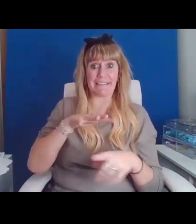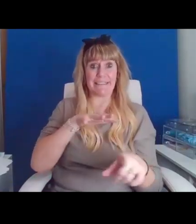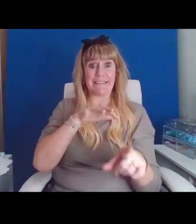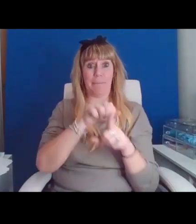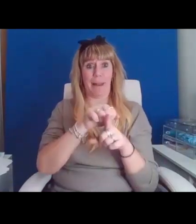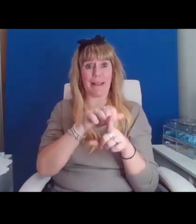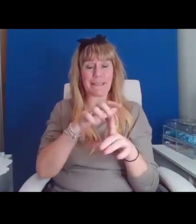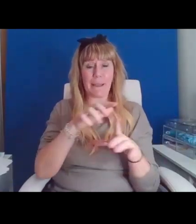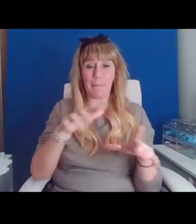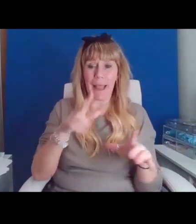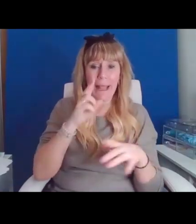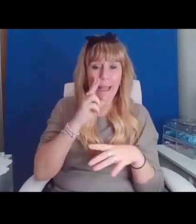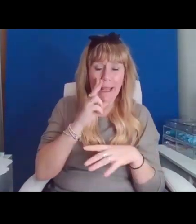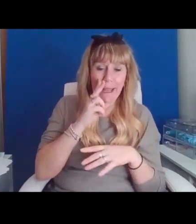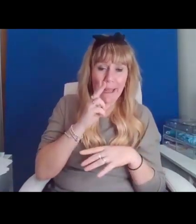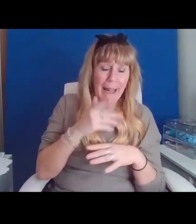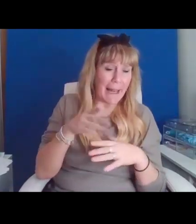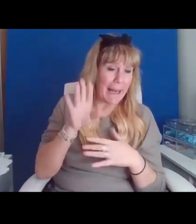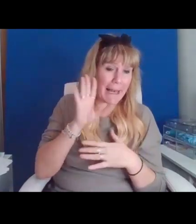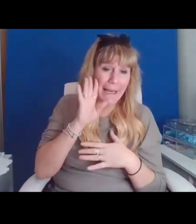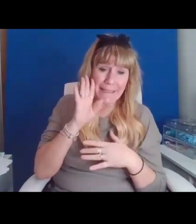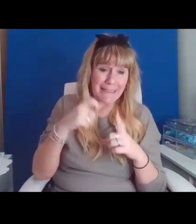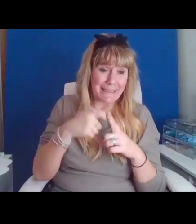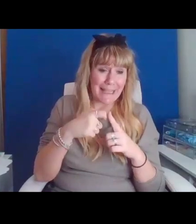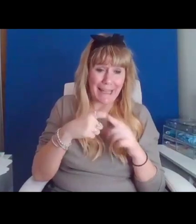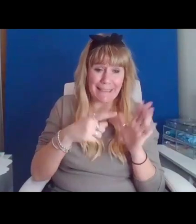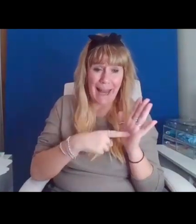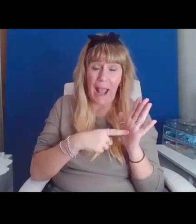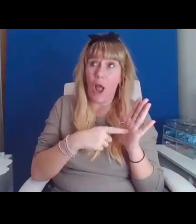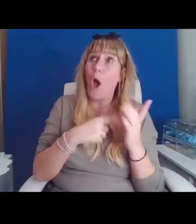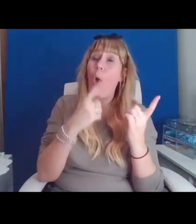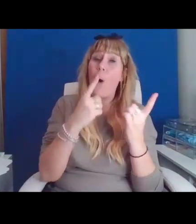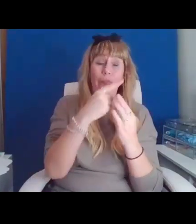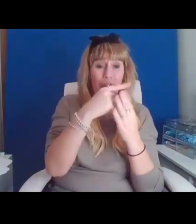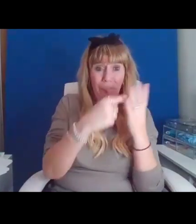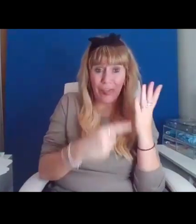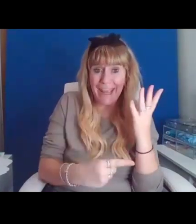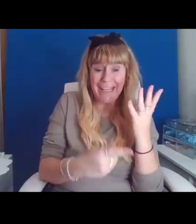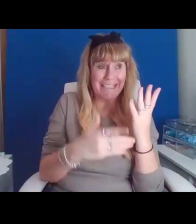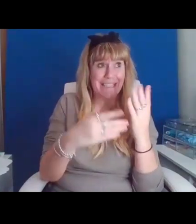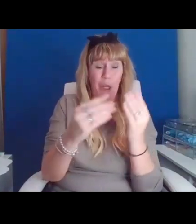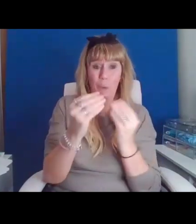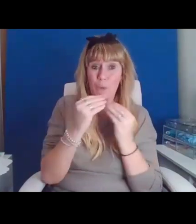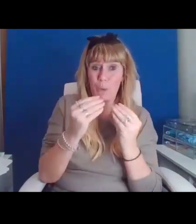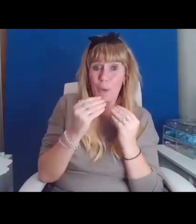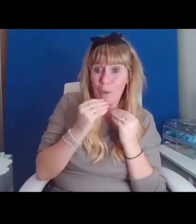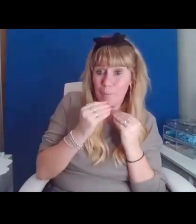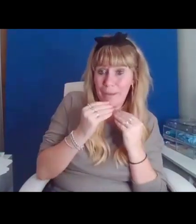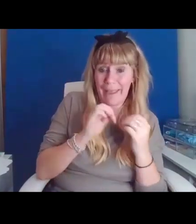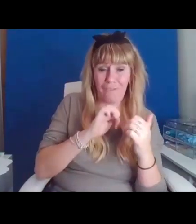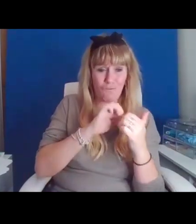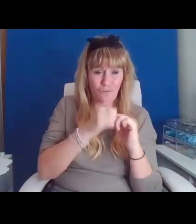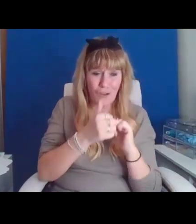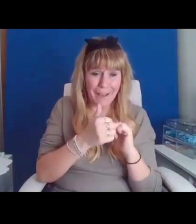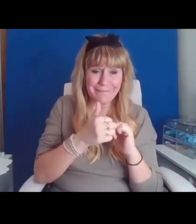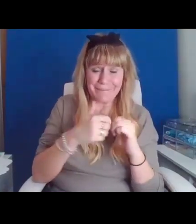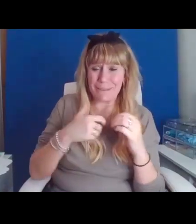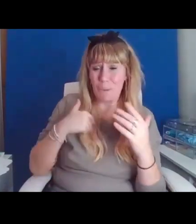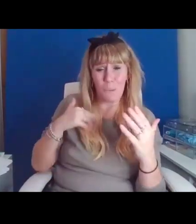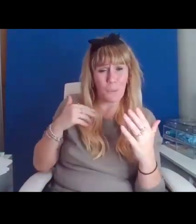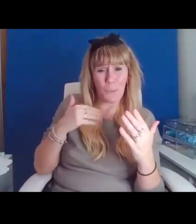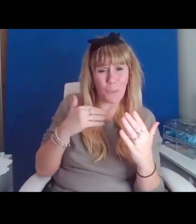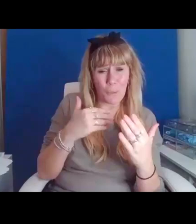Oh, the things you taught me. Constant companions, enjoying the best buds, always abundant.